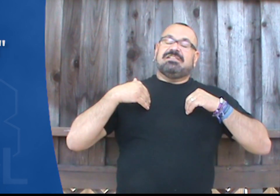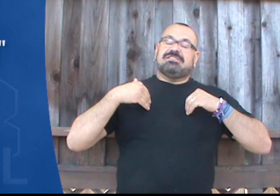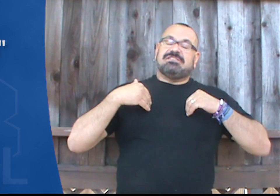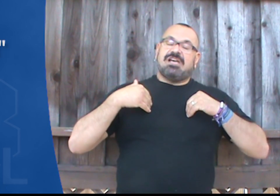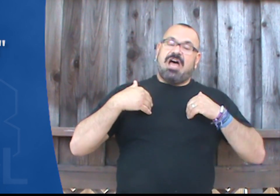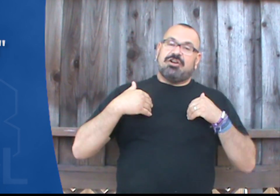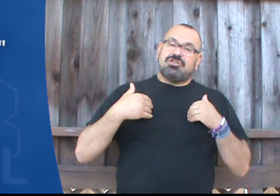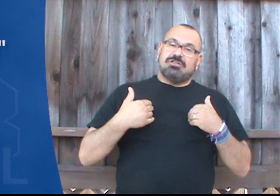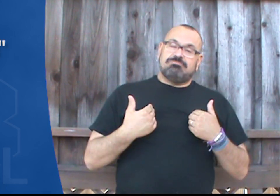Tired.